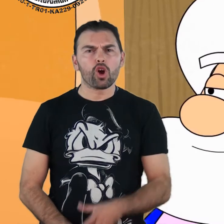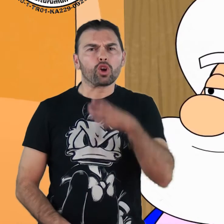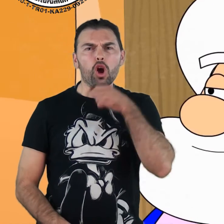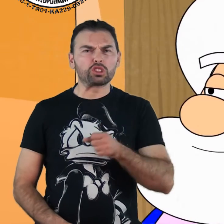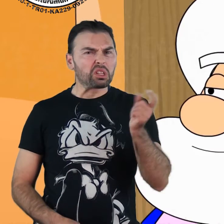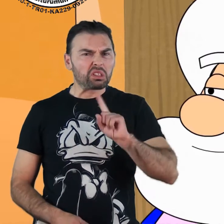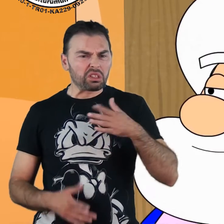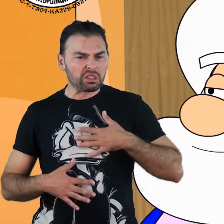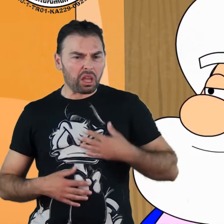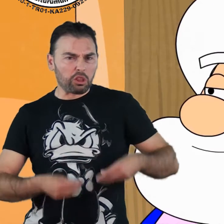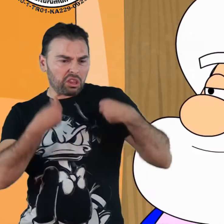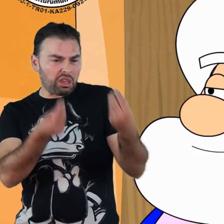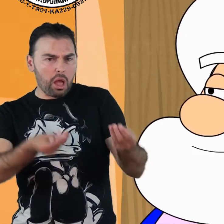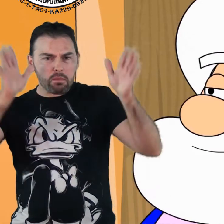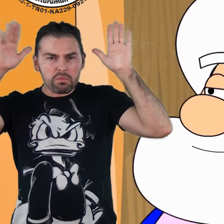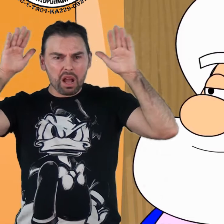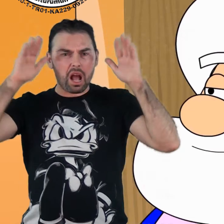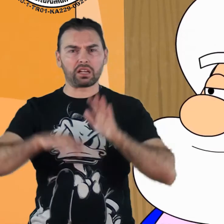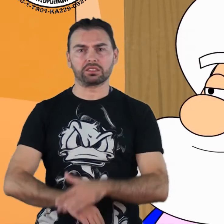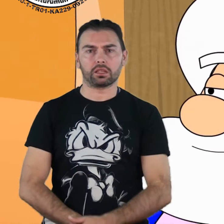But Nasettin Hoca was not eager to give the donkey.